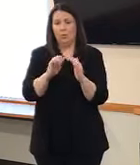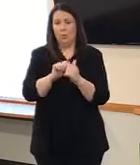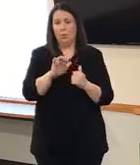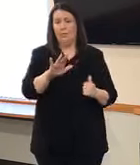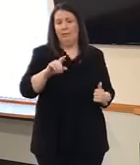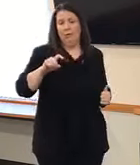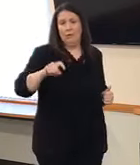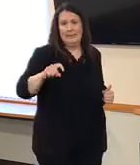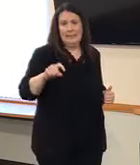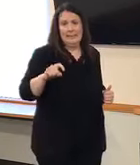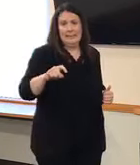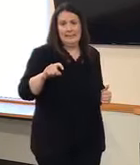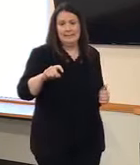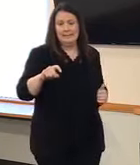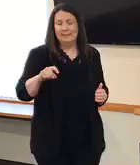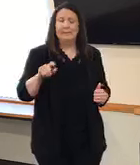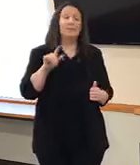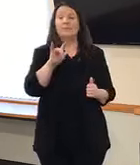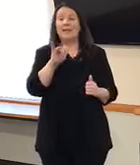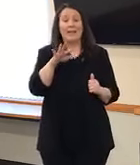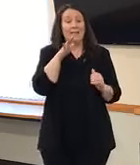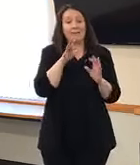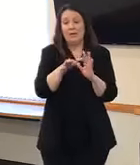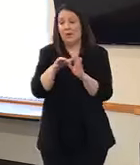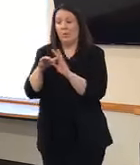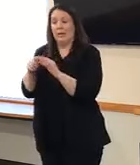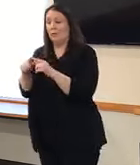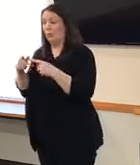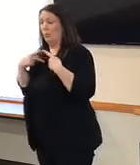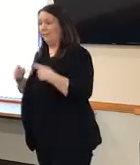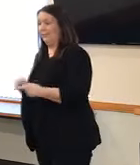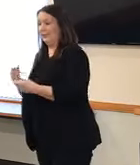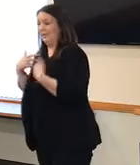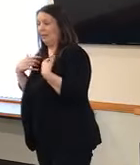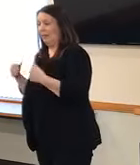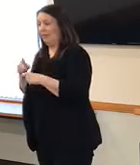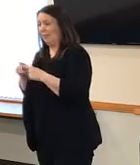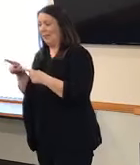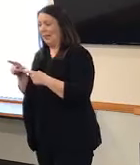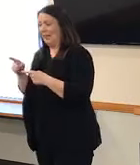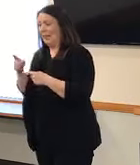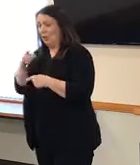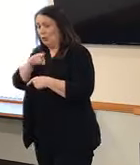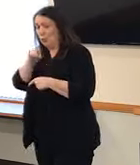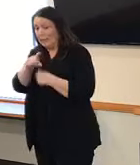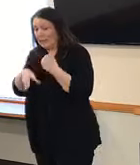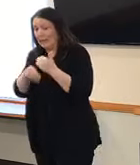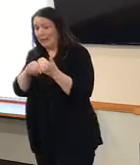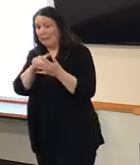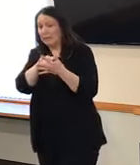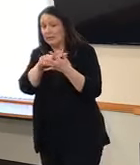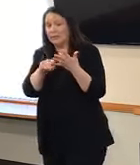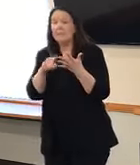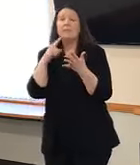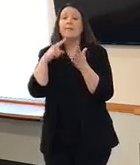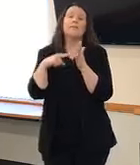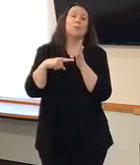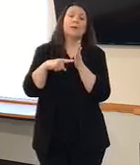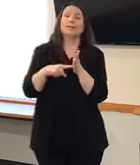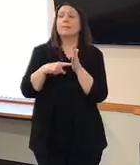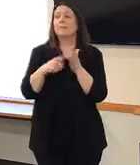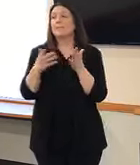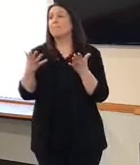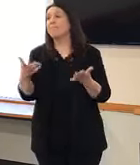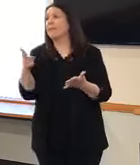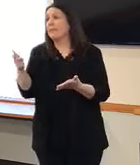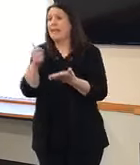things not directly related with physical health, but those things that affect it. For example, they